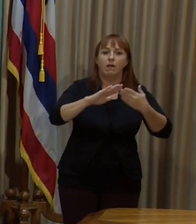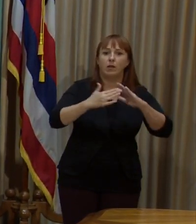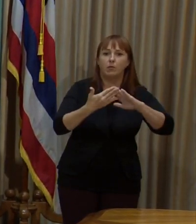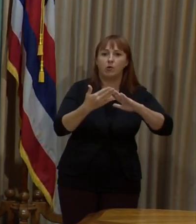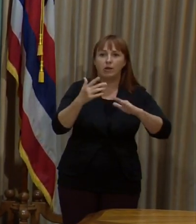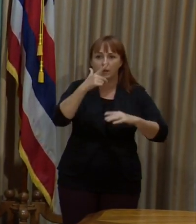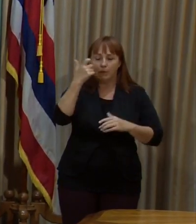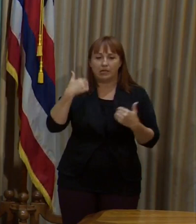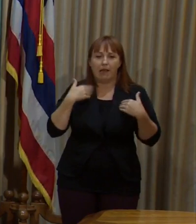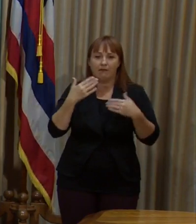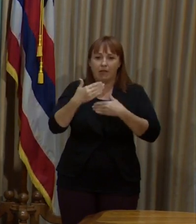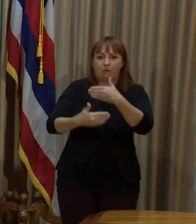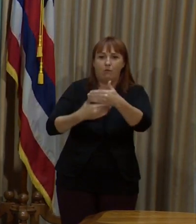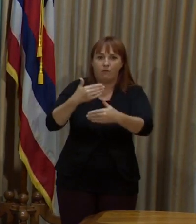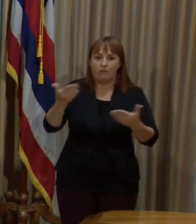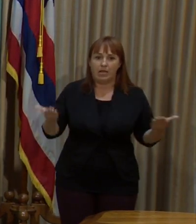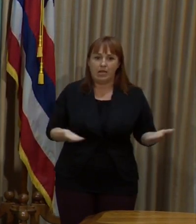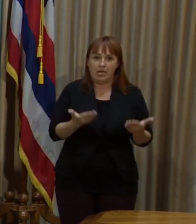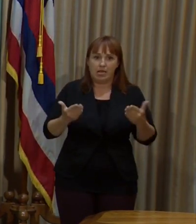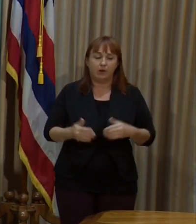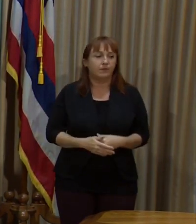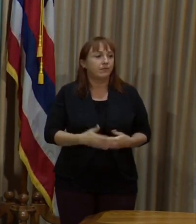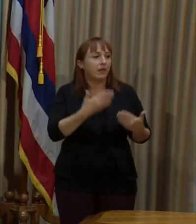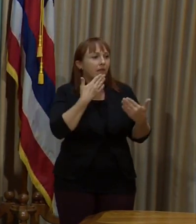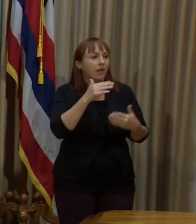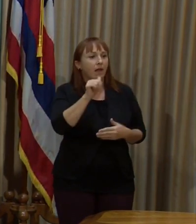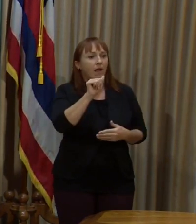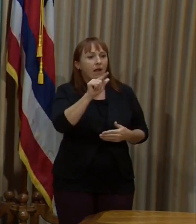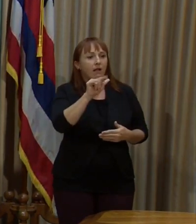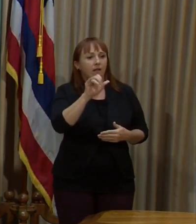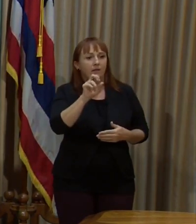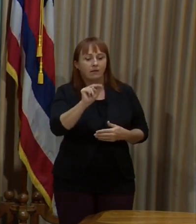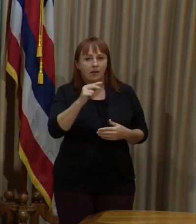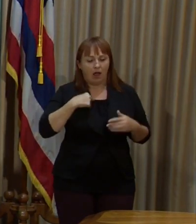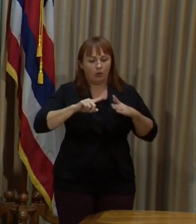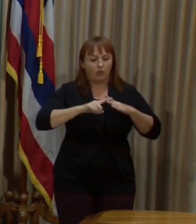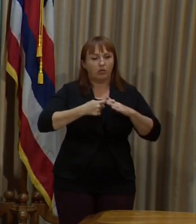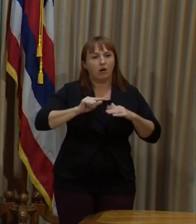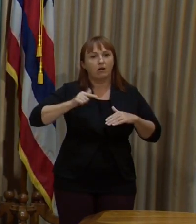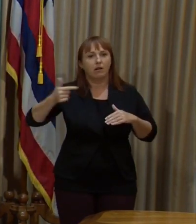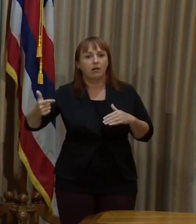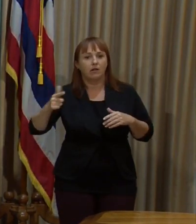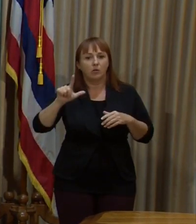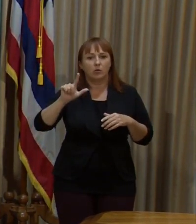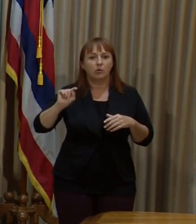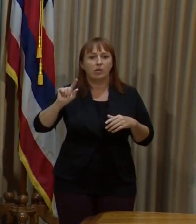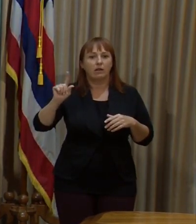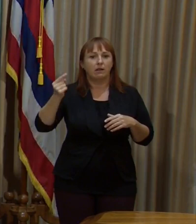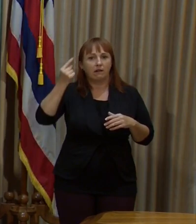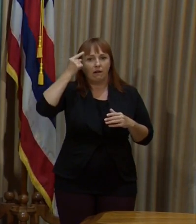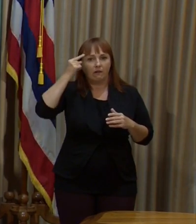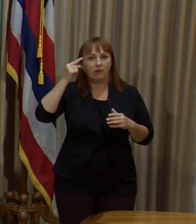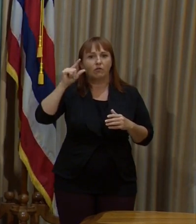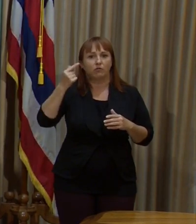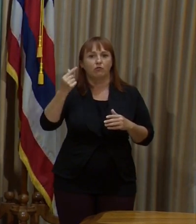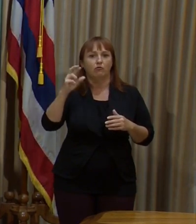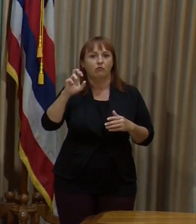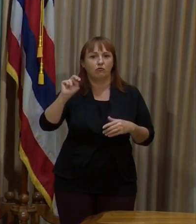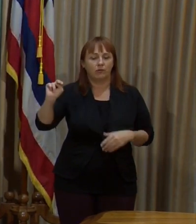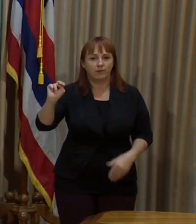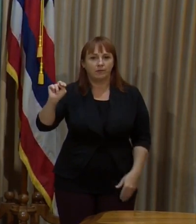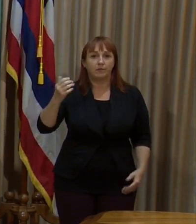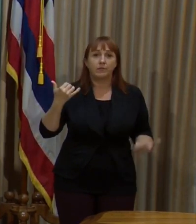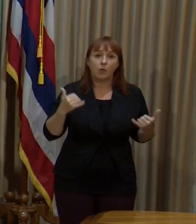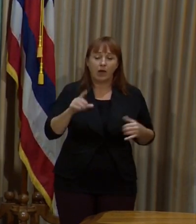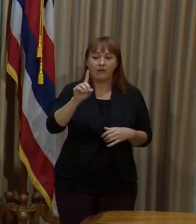-testing fraud in Hawaii? Thanks, Allison. I'll start and then I'll turn it over to the Lieutenant Governor. We do